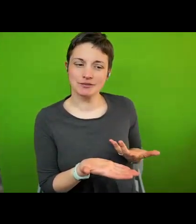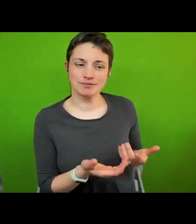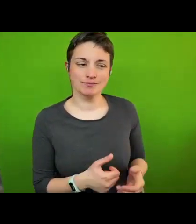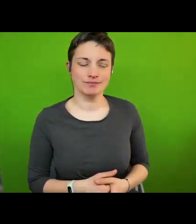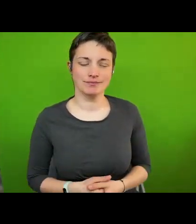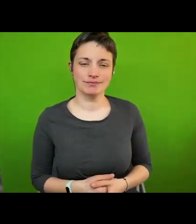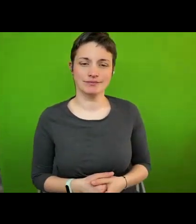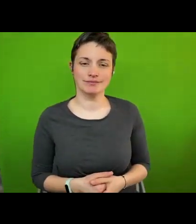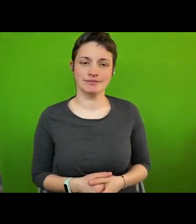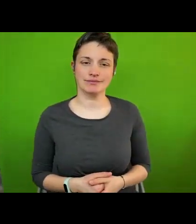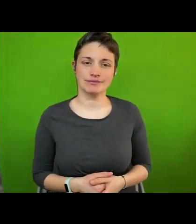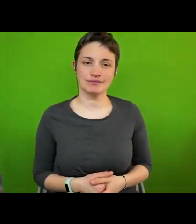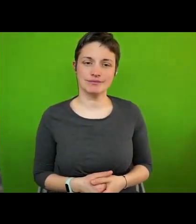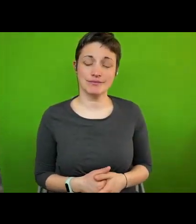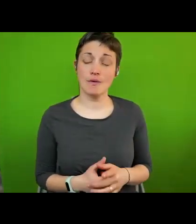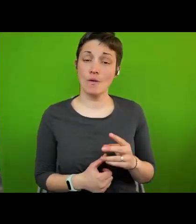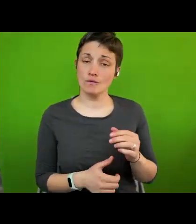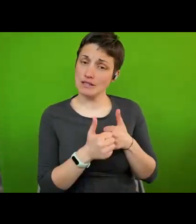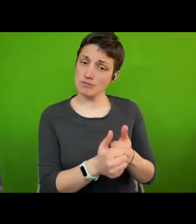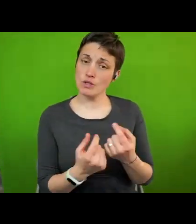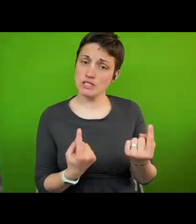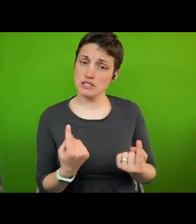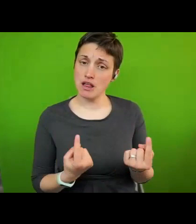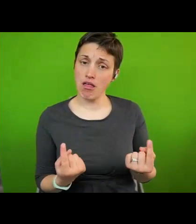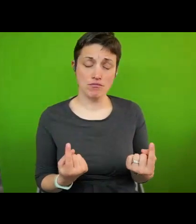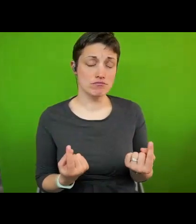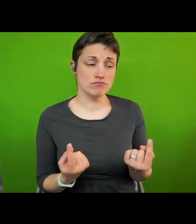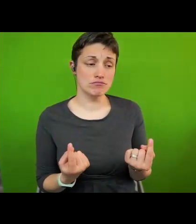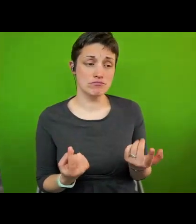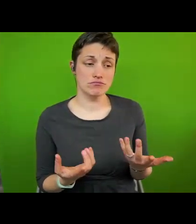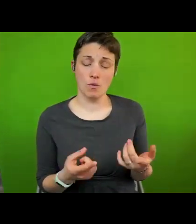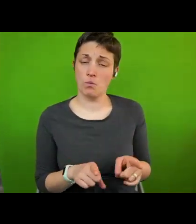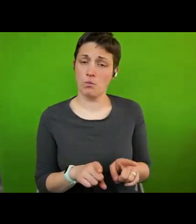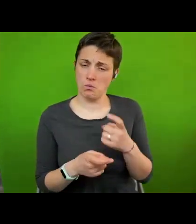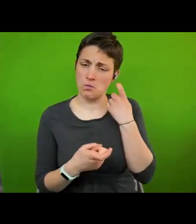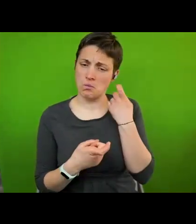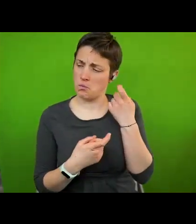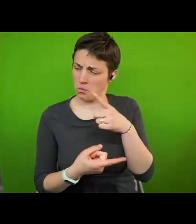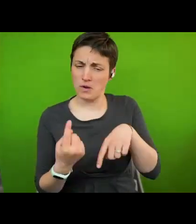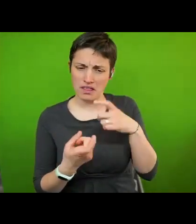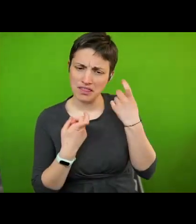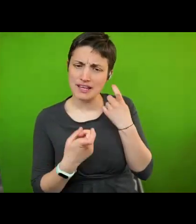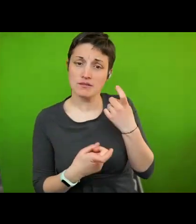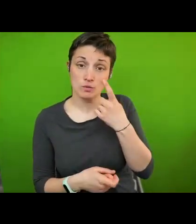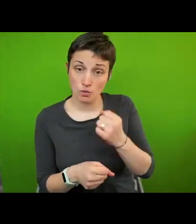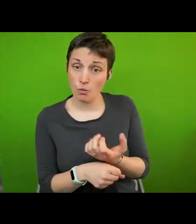level and do they support each other as we usually think they do and they should